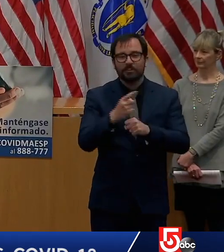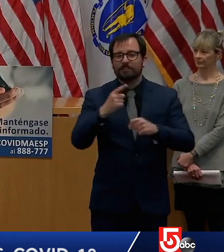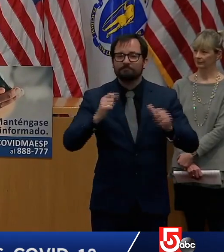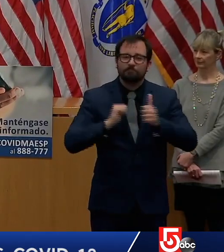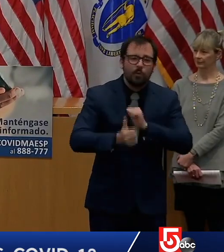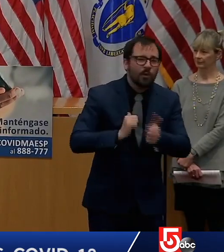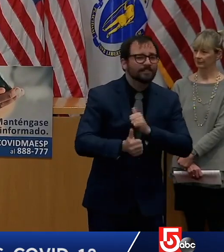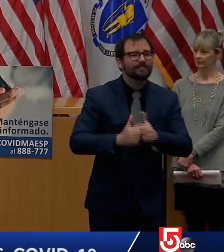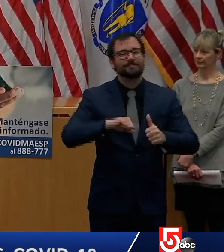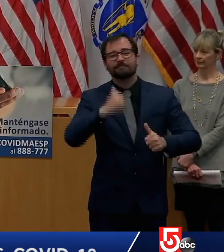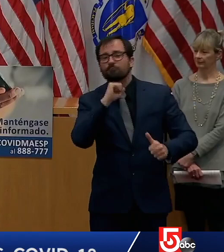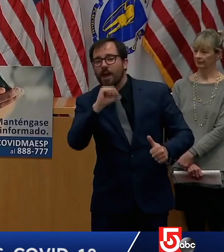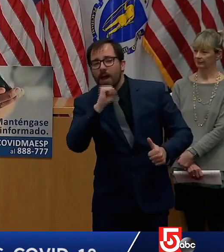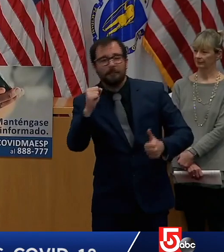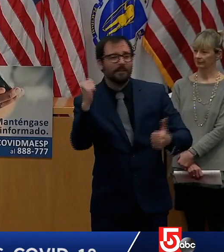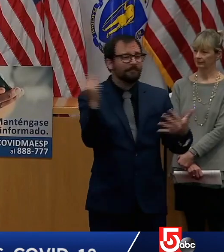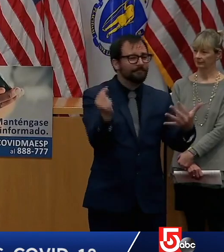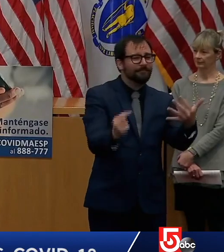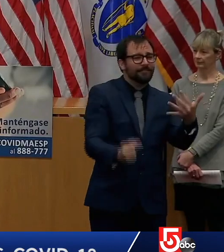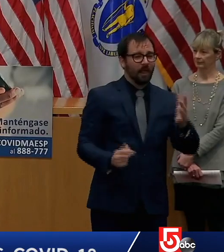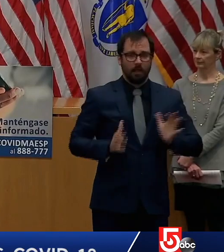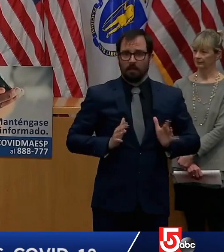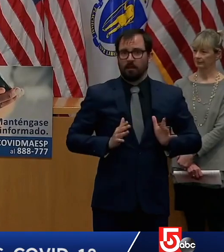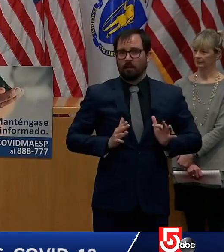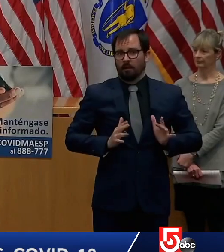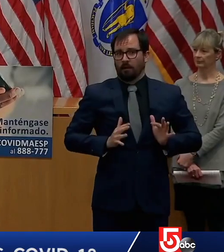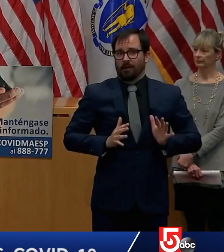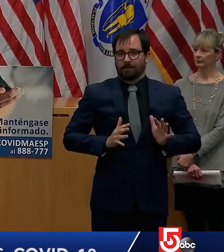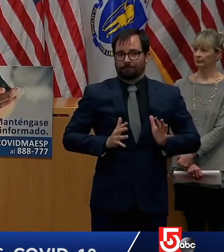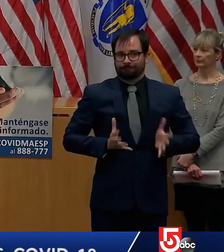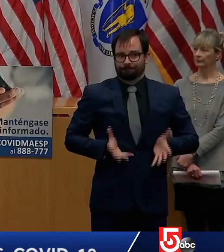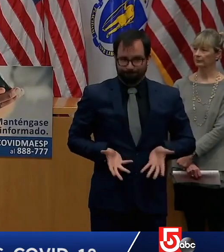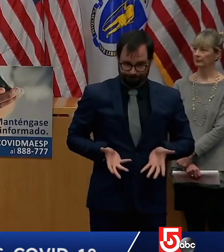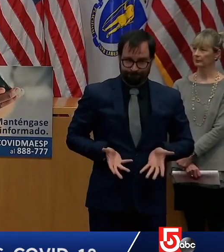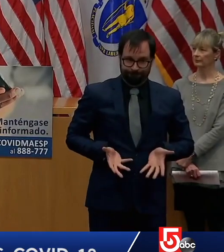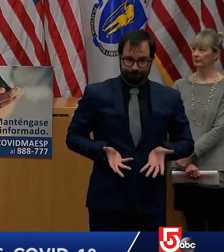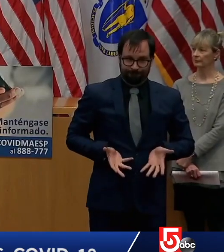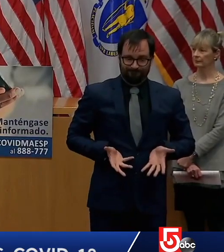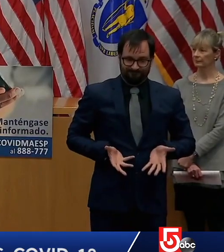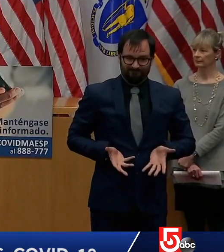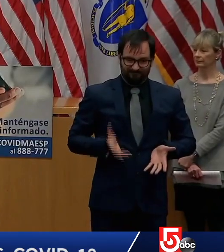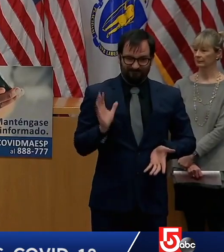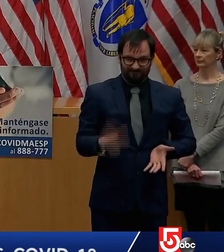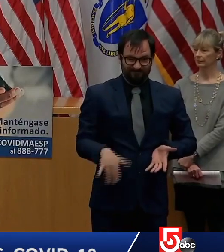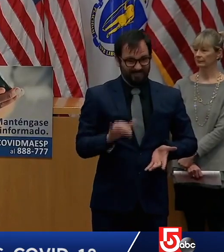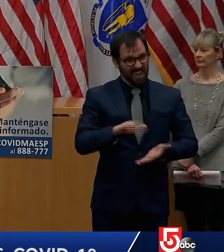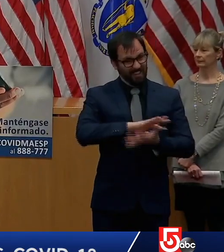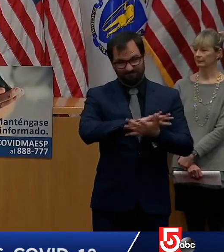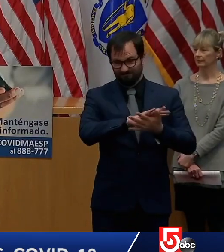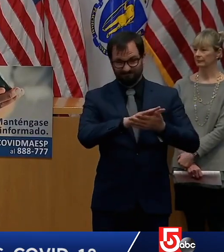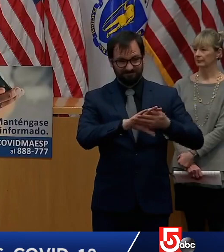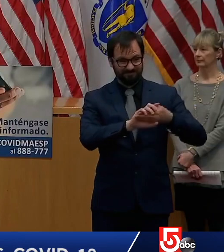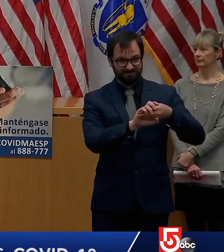once in a lifetime are supposed to fill the calendar and that's especially true for high school seniors